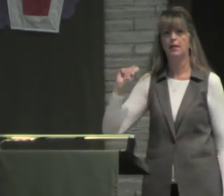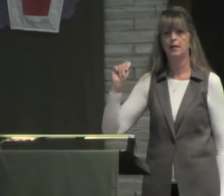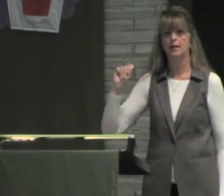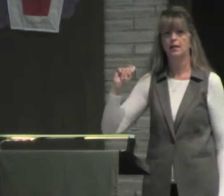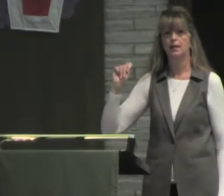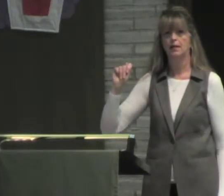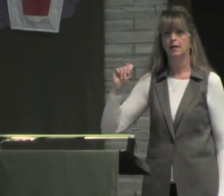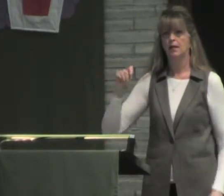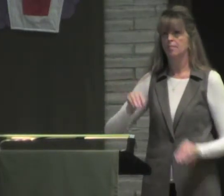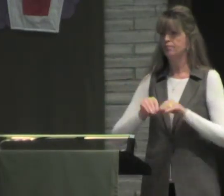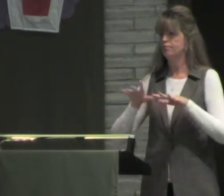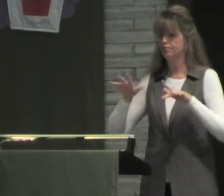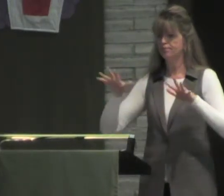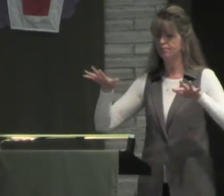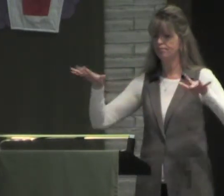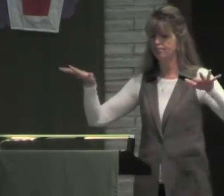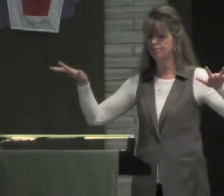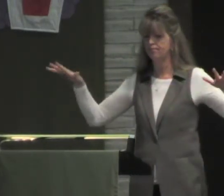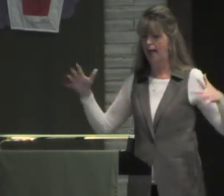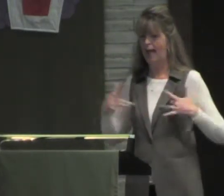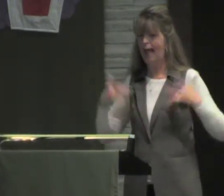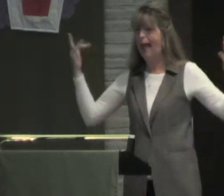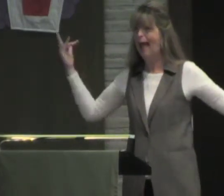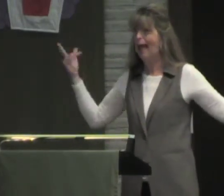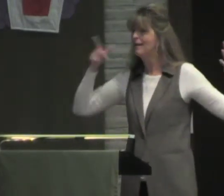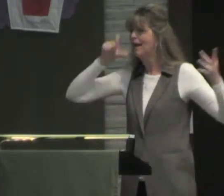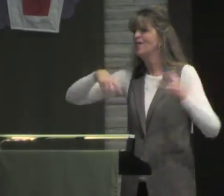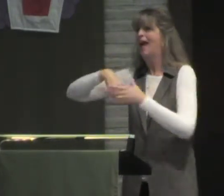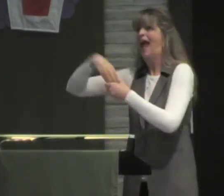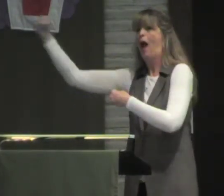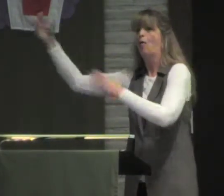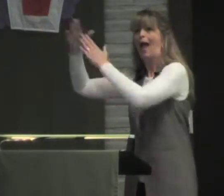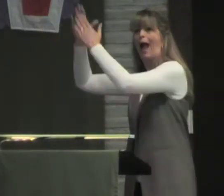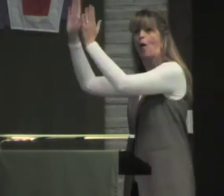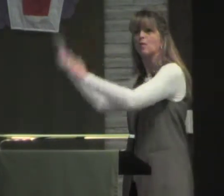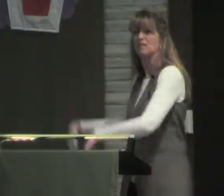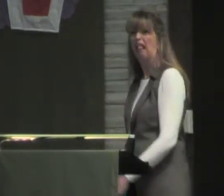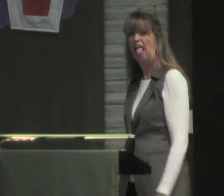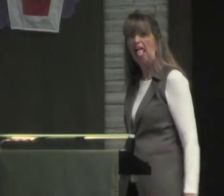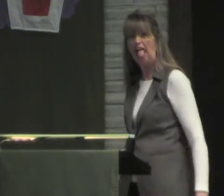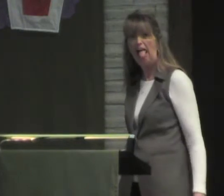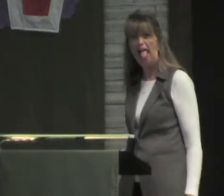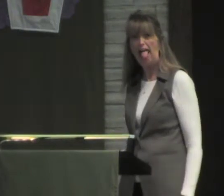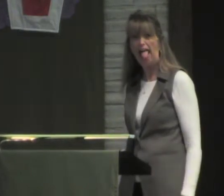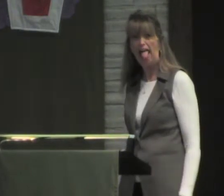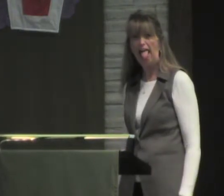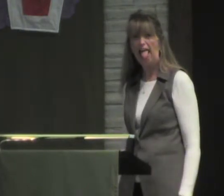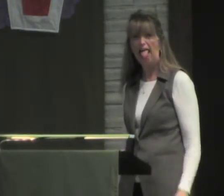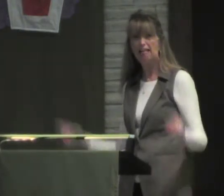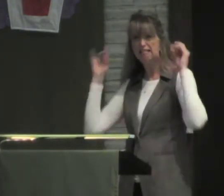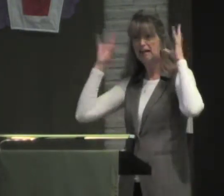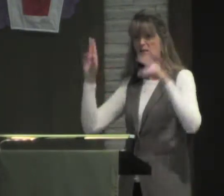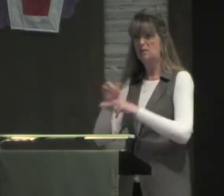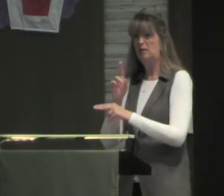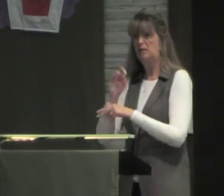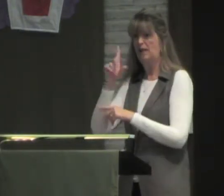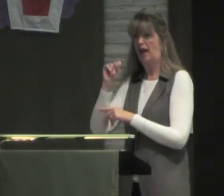indoor plumbing was starting to be popular. And people were thrilled because they